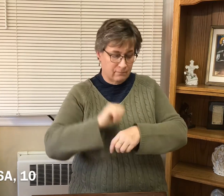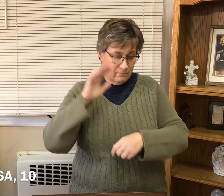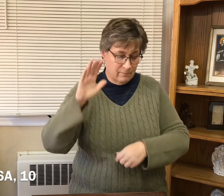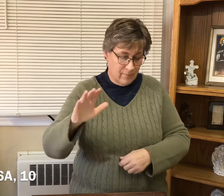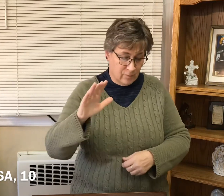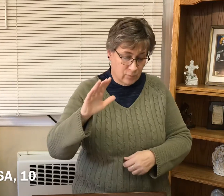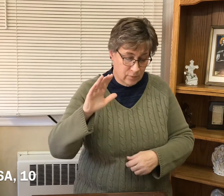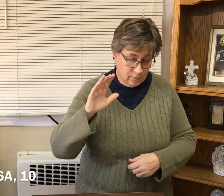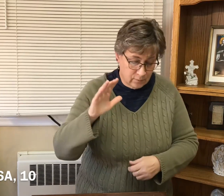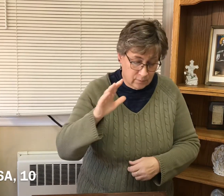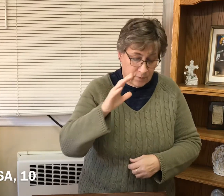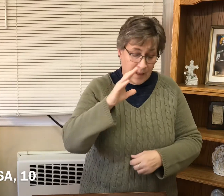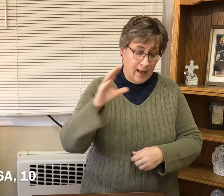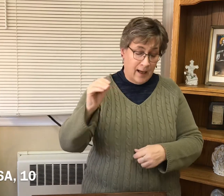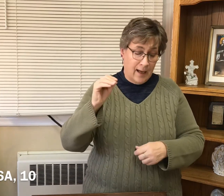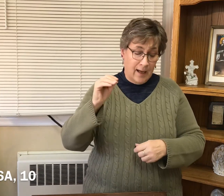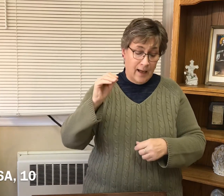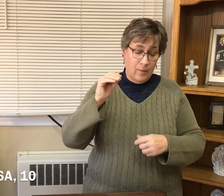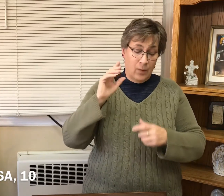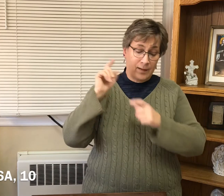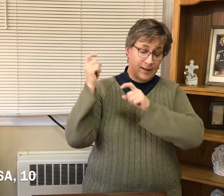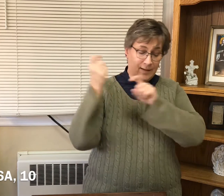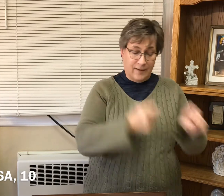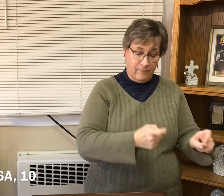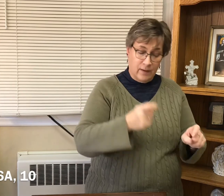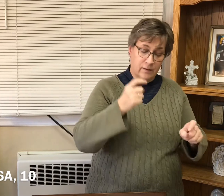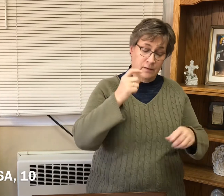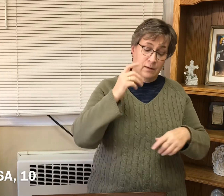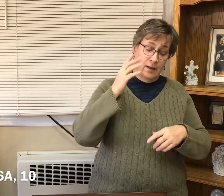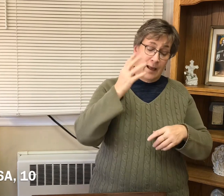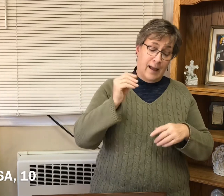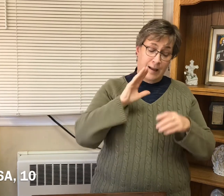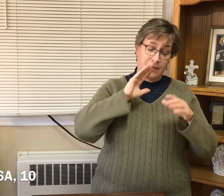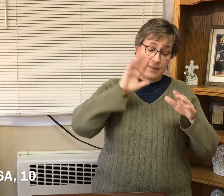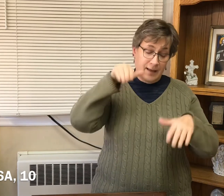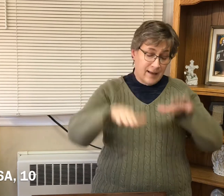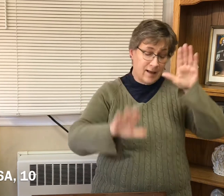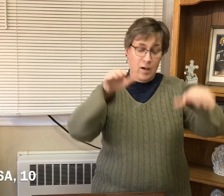Lebanon will be given to them, the splendor of Carmel and Sharon.